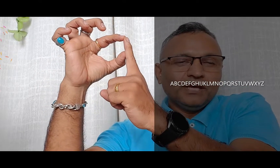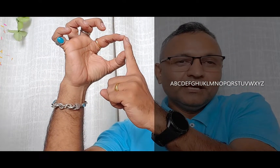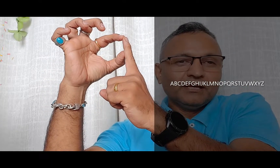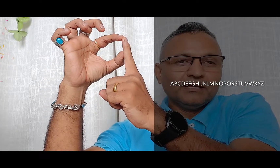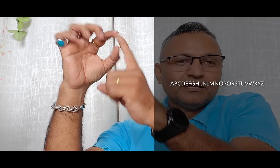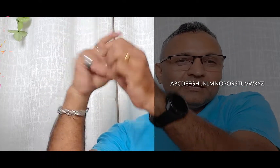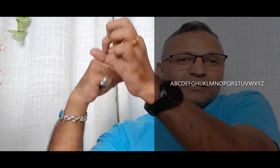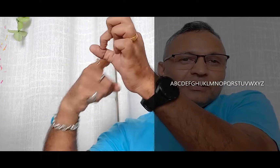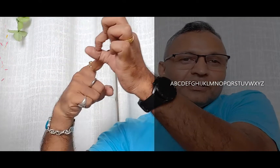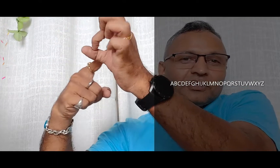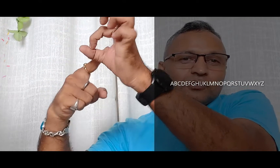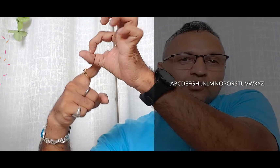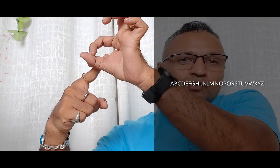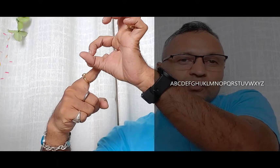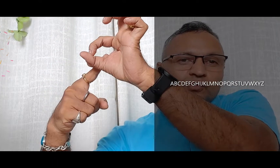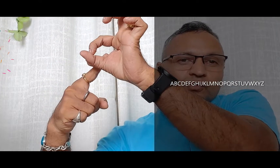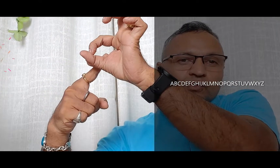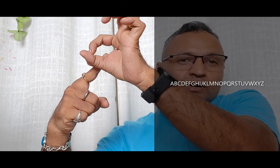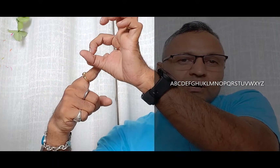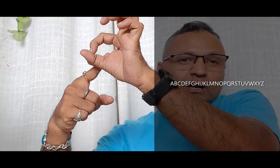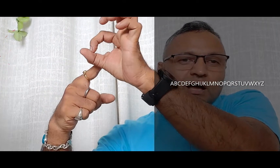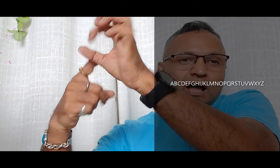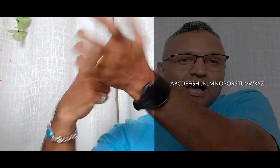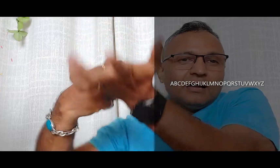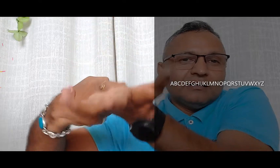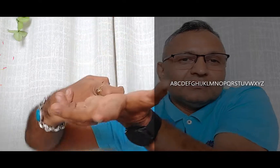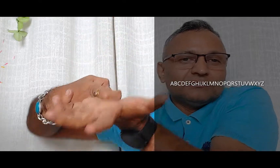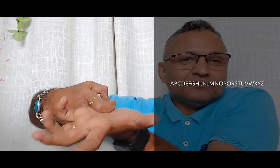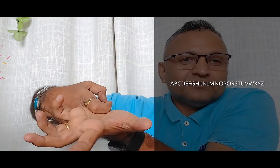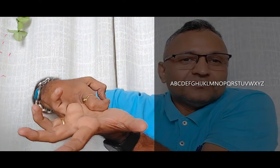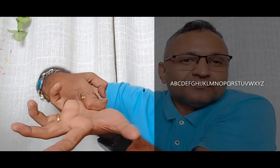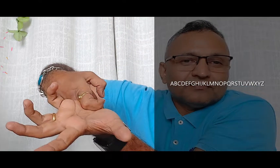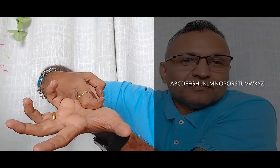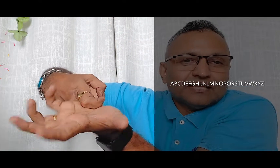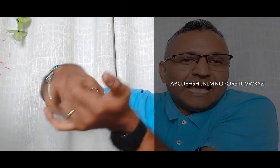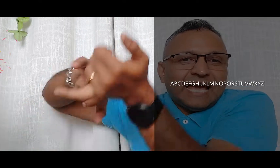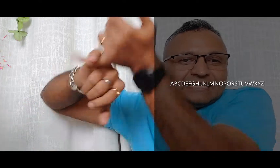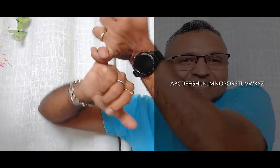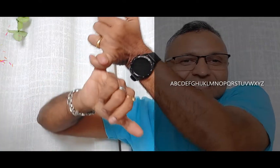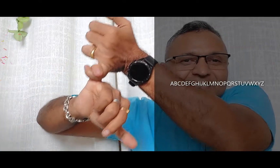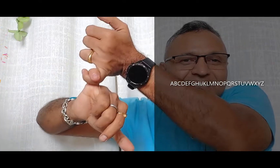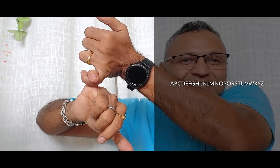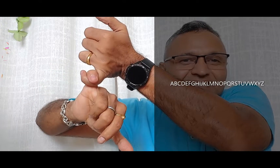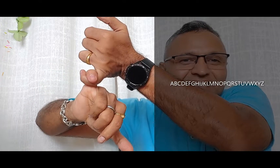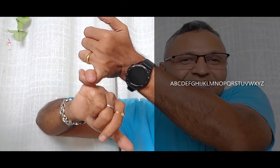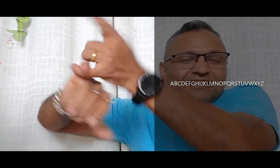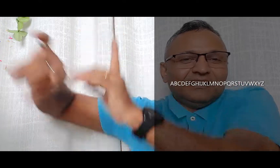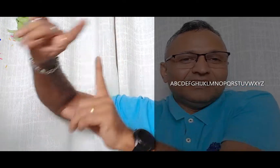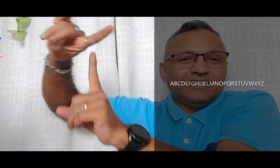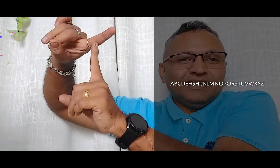q r s t